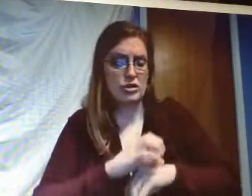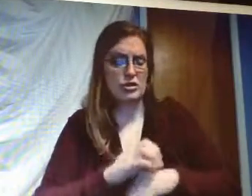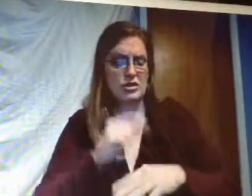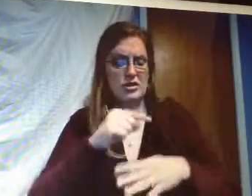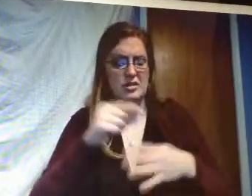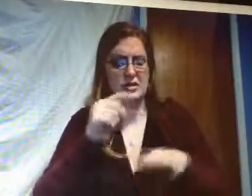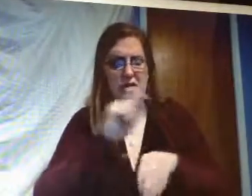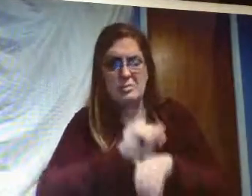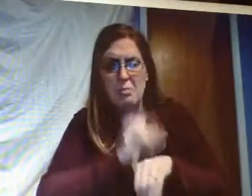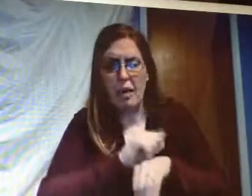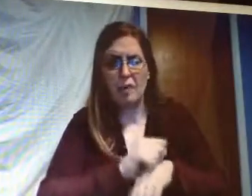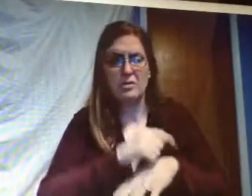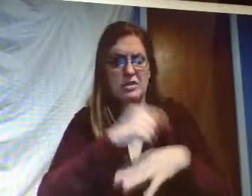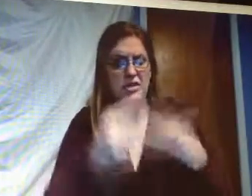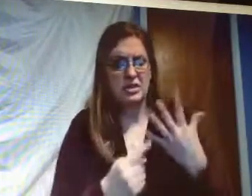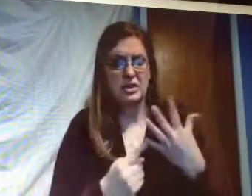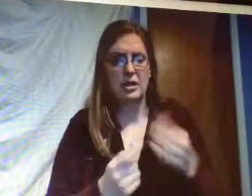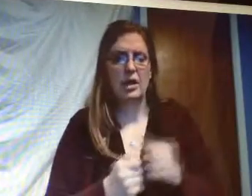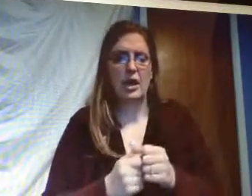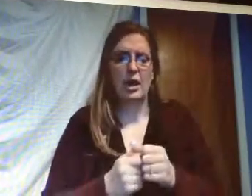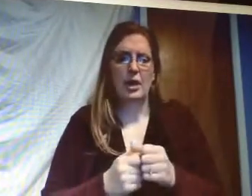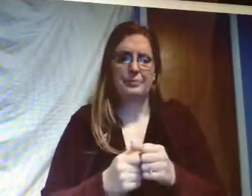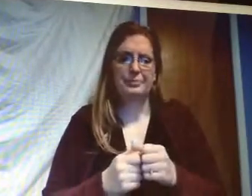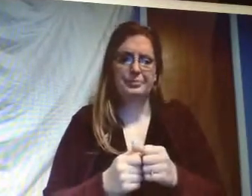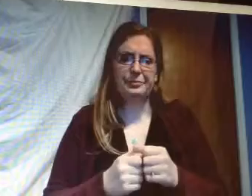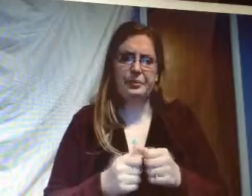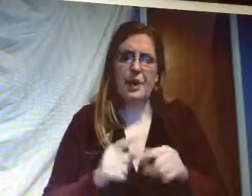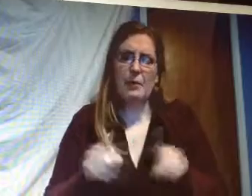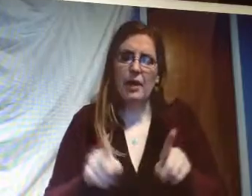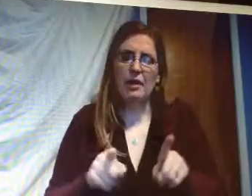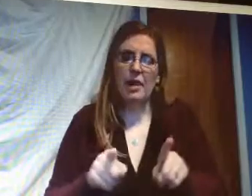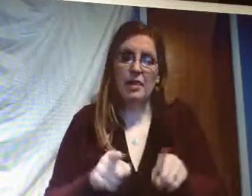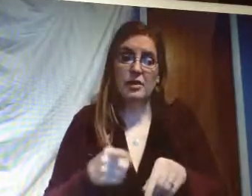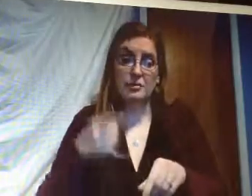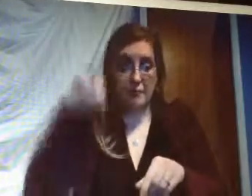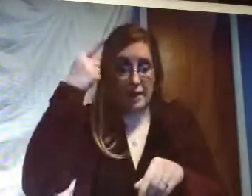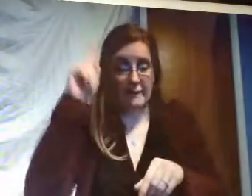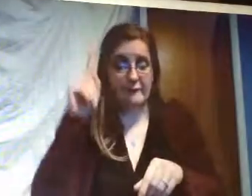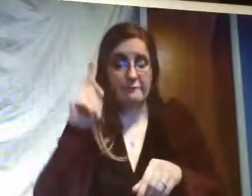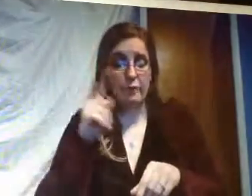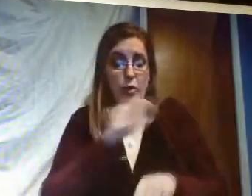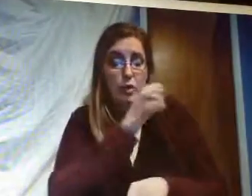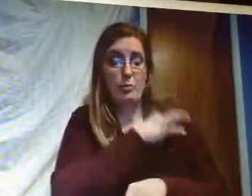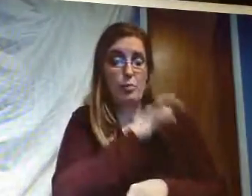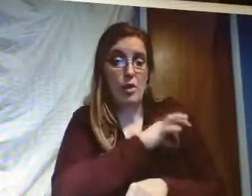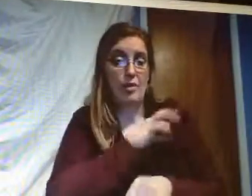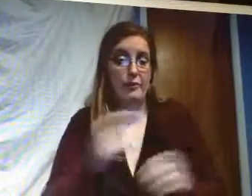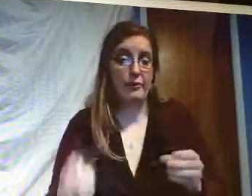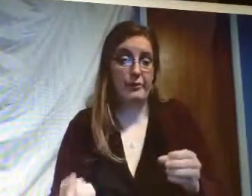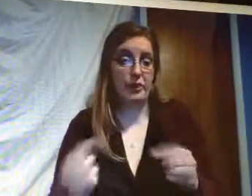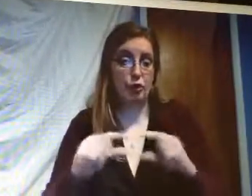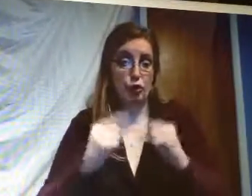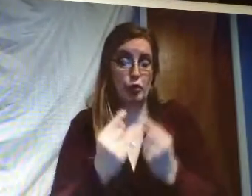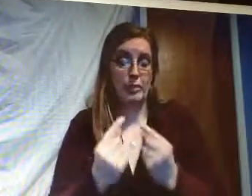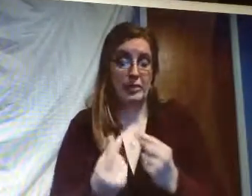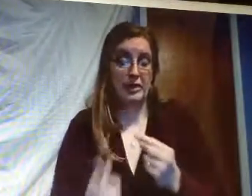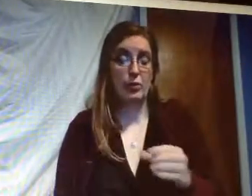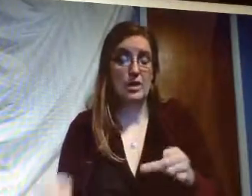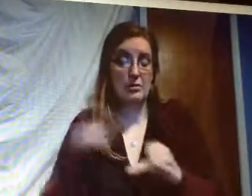completely completely taken over by churches and temples and but it's there's there's a um